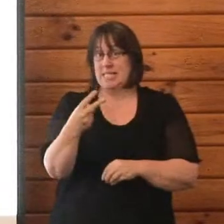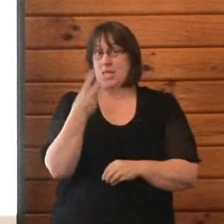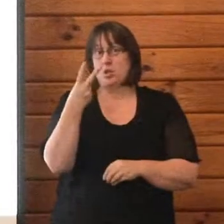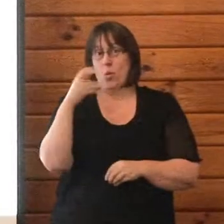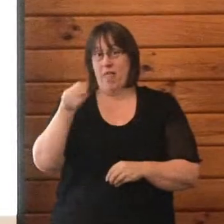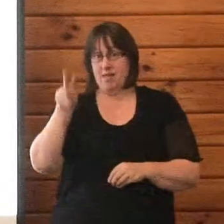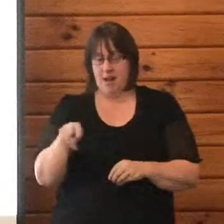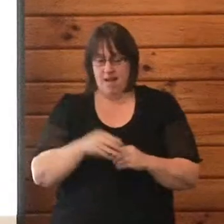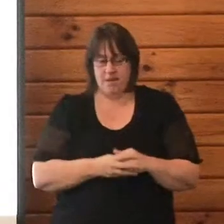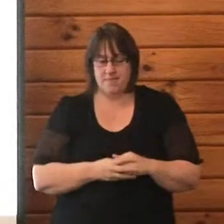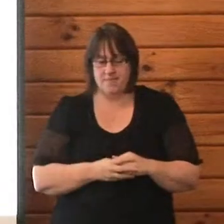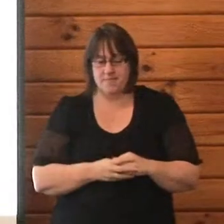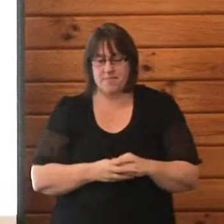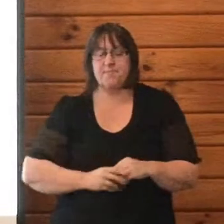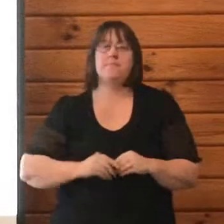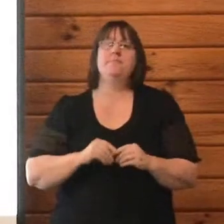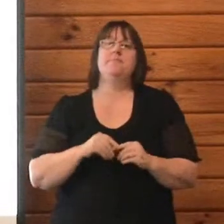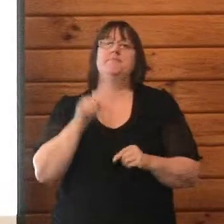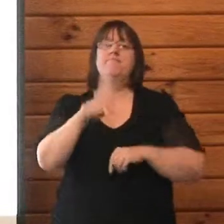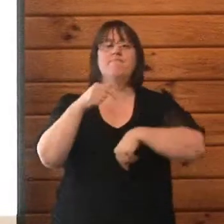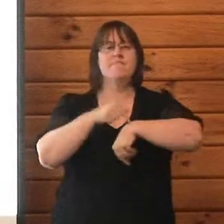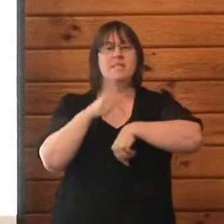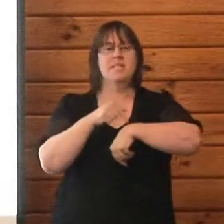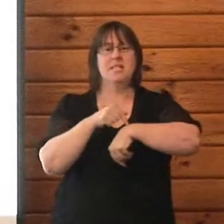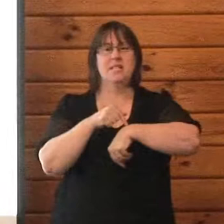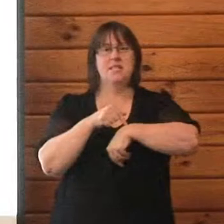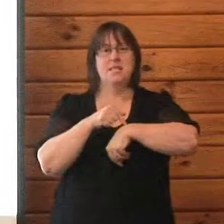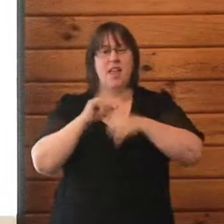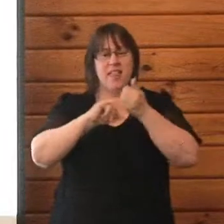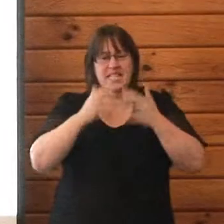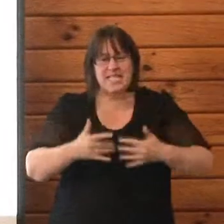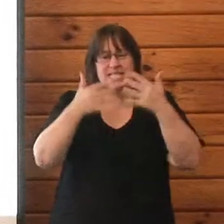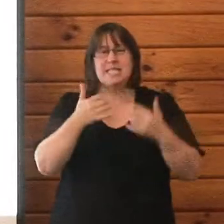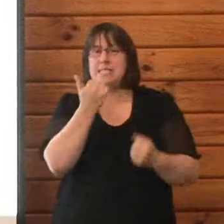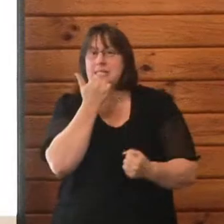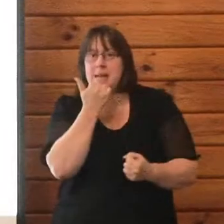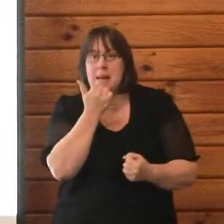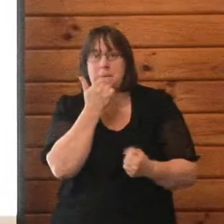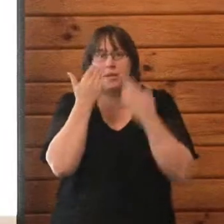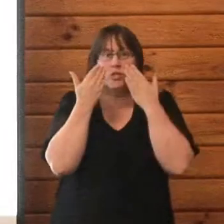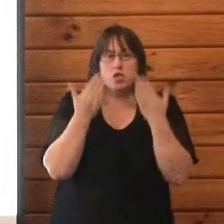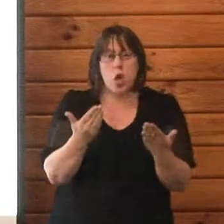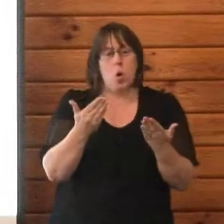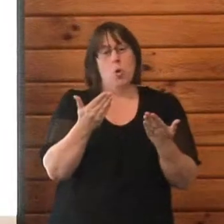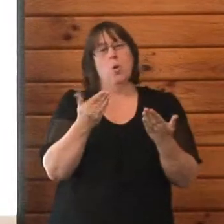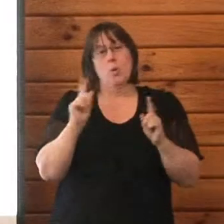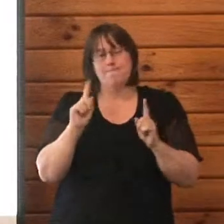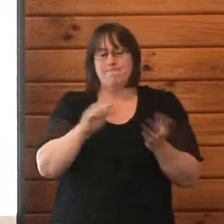where we had all of the statistics shown. We had the deaths, we had 100,000 homes with no